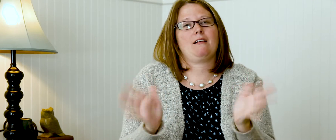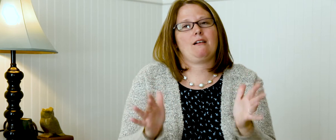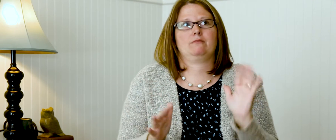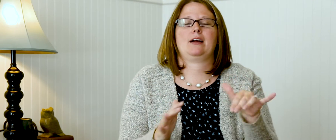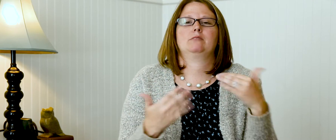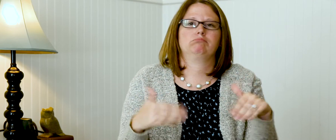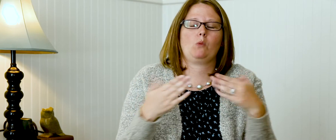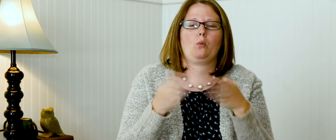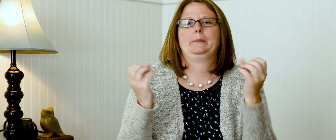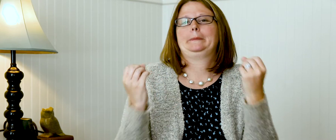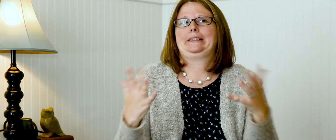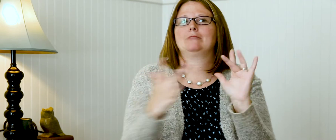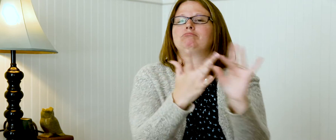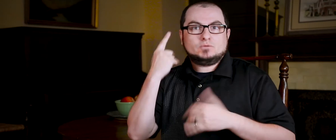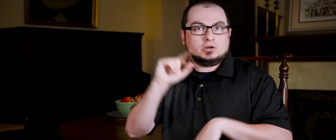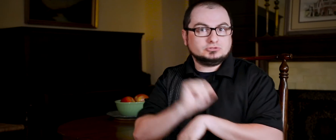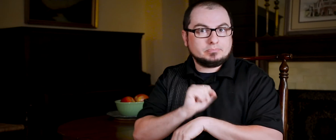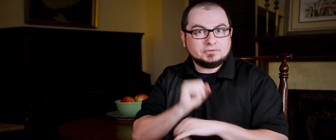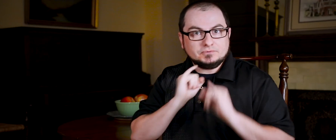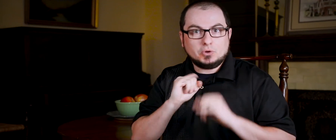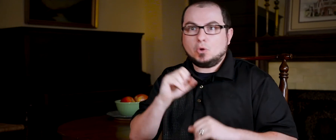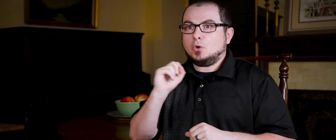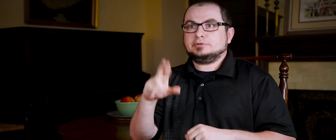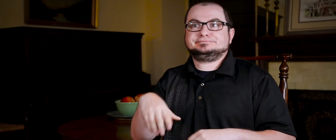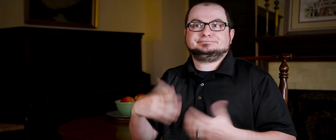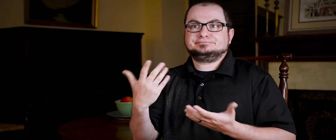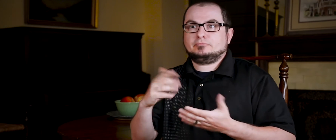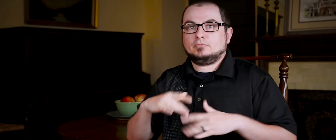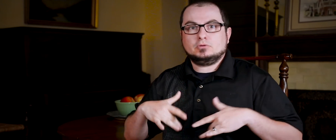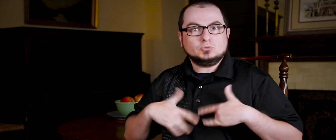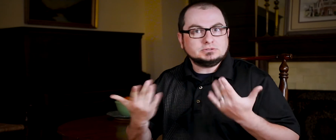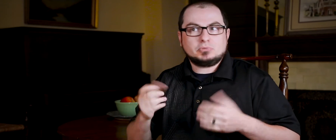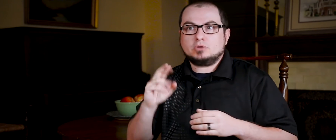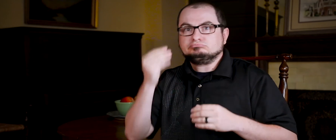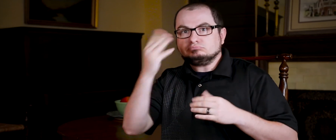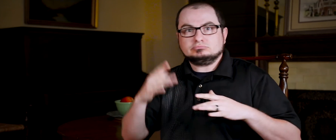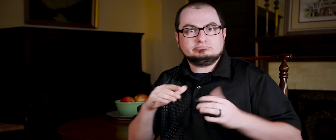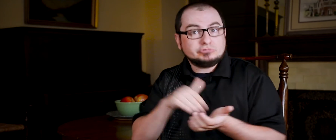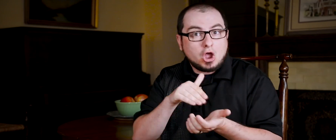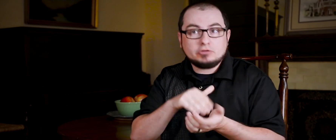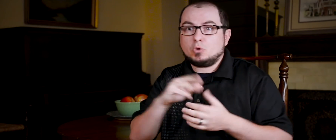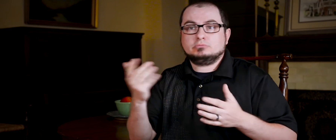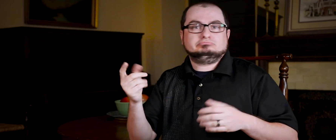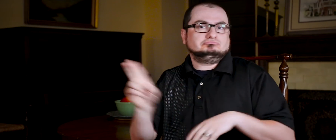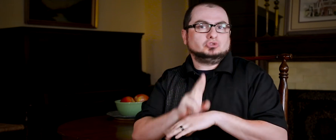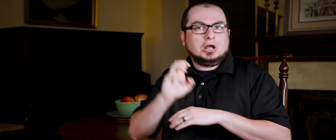which opened up a number of networking opportunities. Whether it's for a job interview, just to catch up, or for communicating with the doctor's